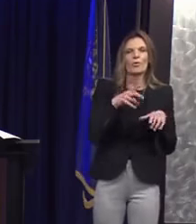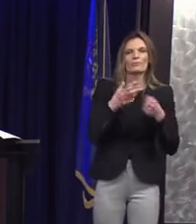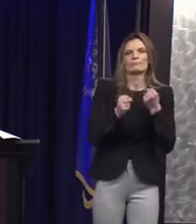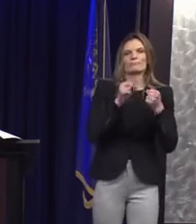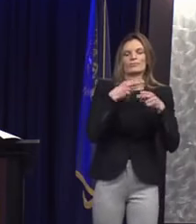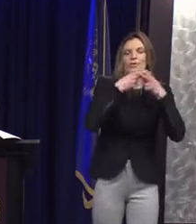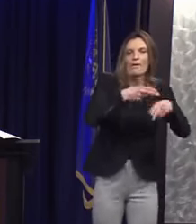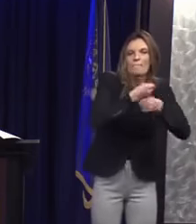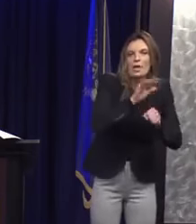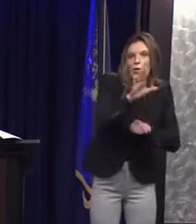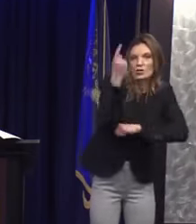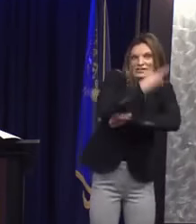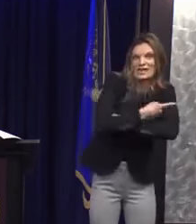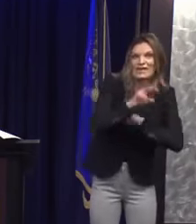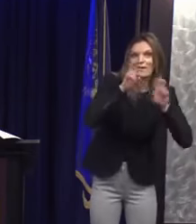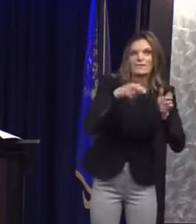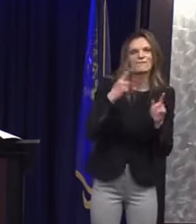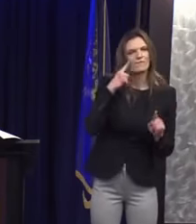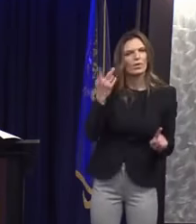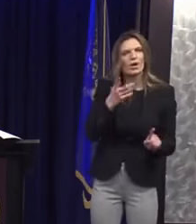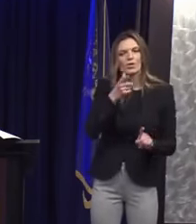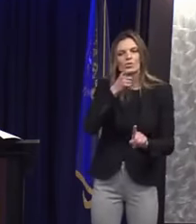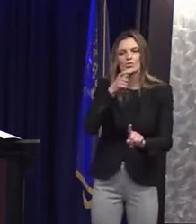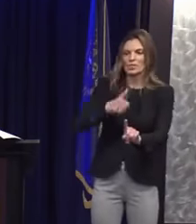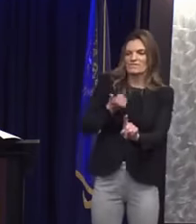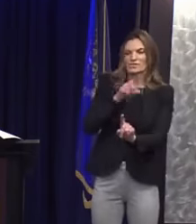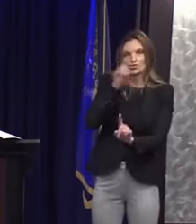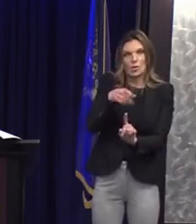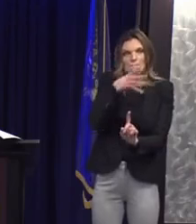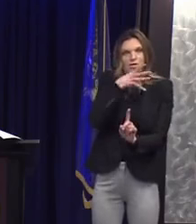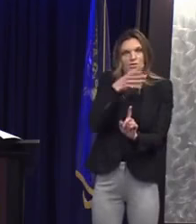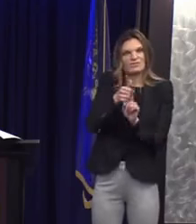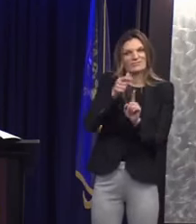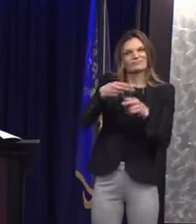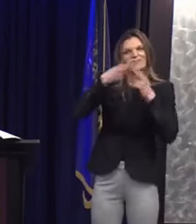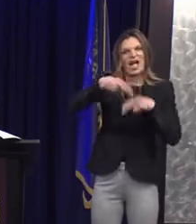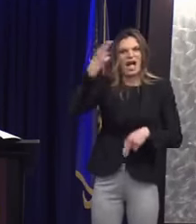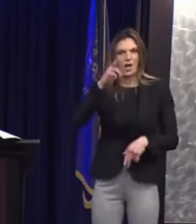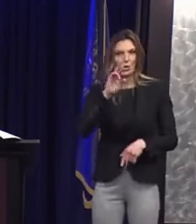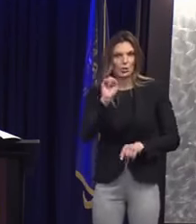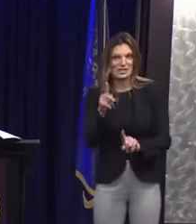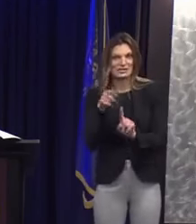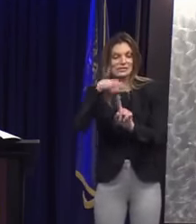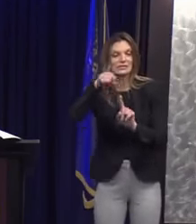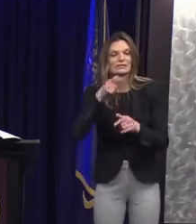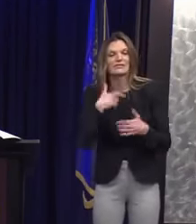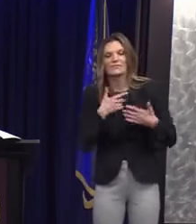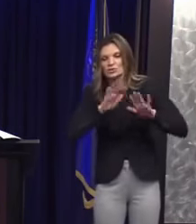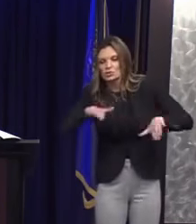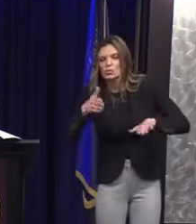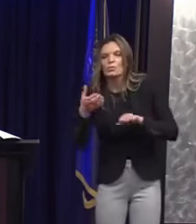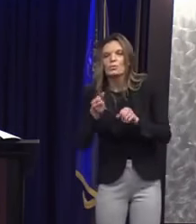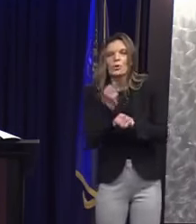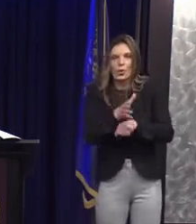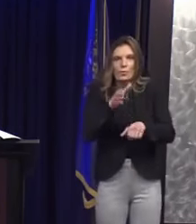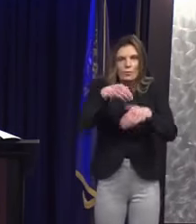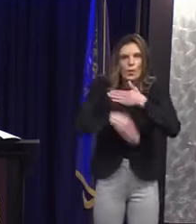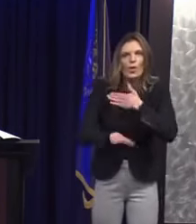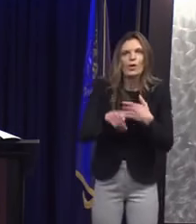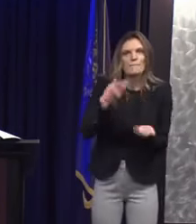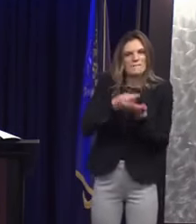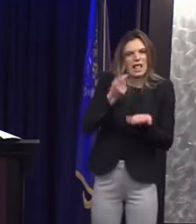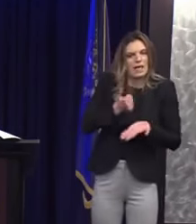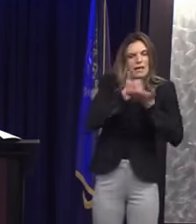in Detroit. It was alleged that the deletion of emails by city employees was to hide